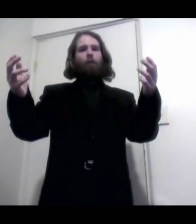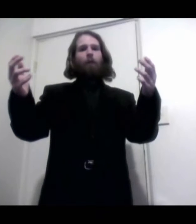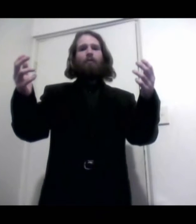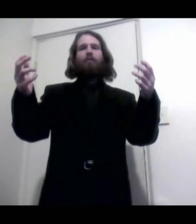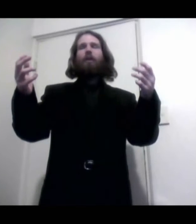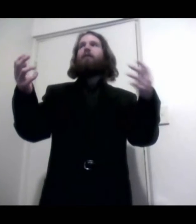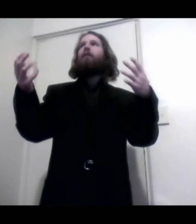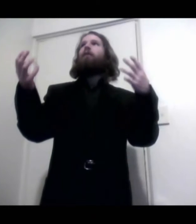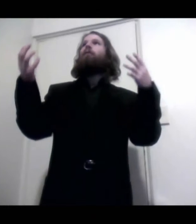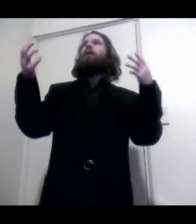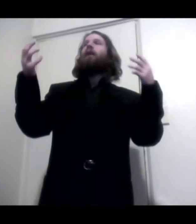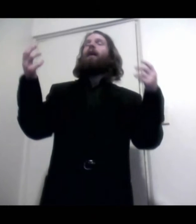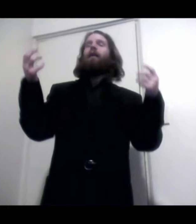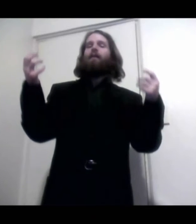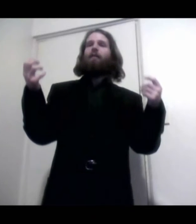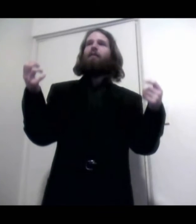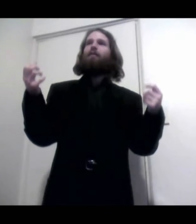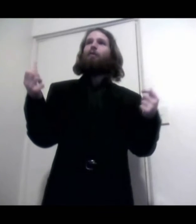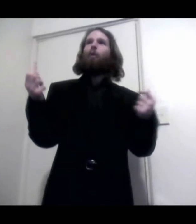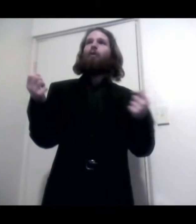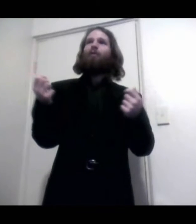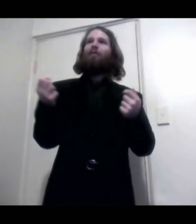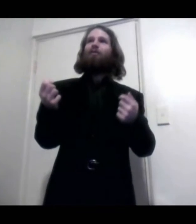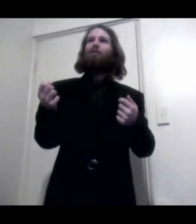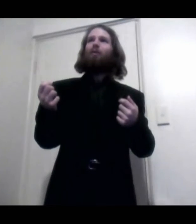Frabjistake, alook, alay! He chortled in his joy.